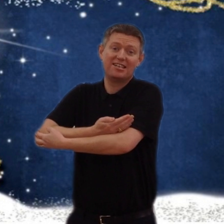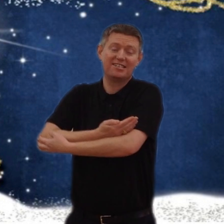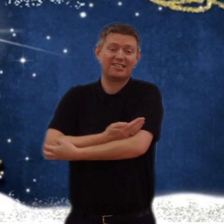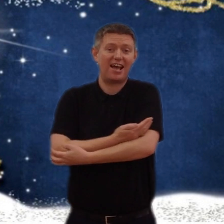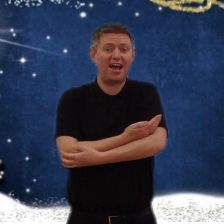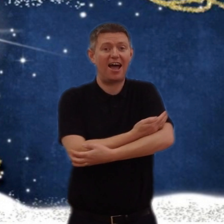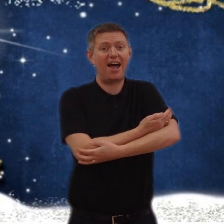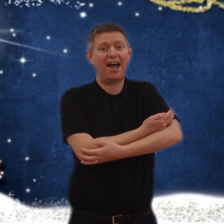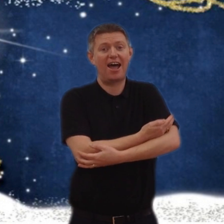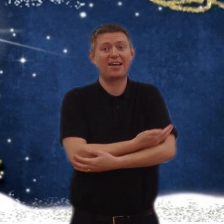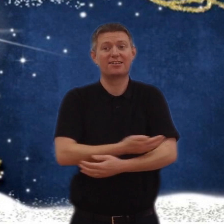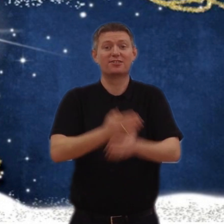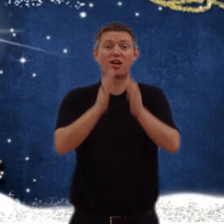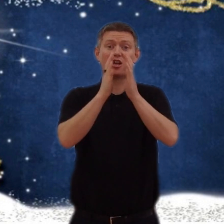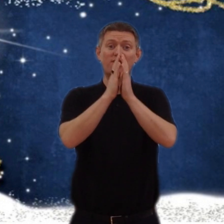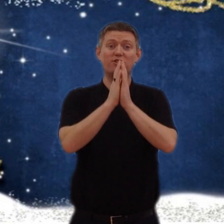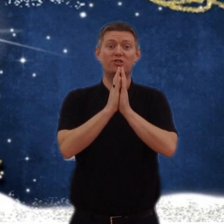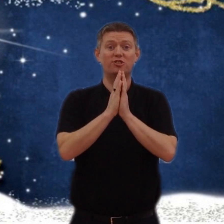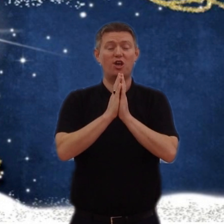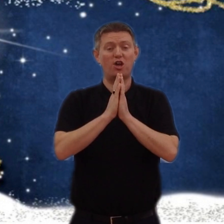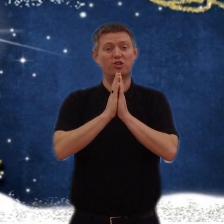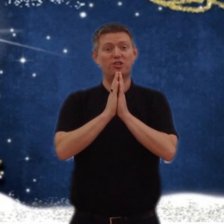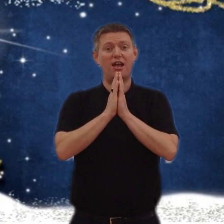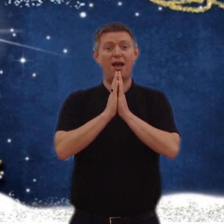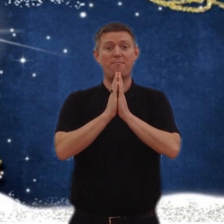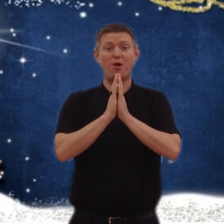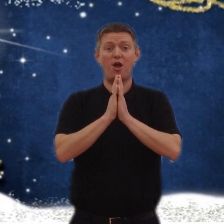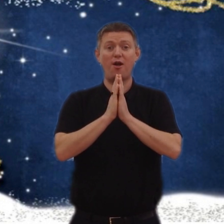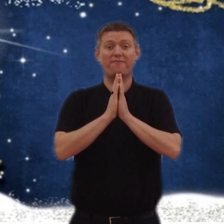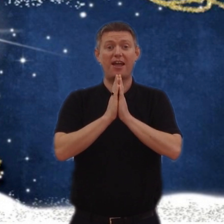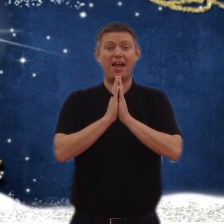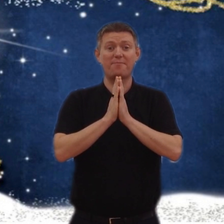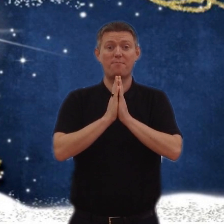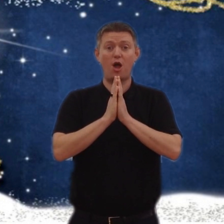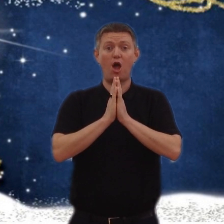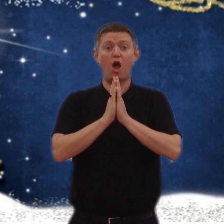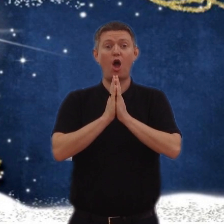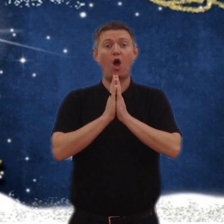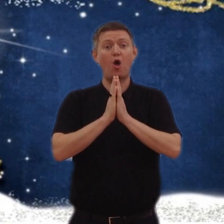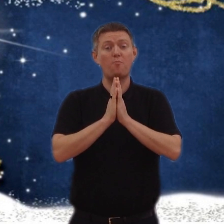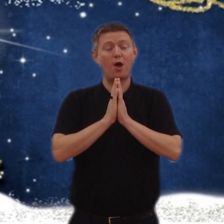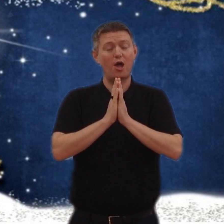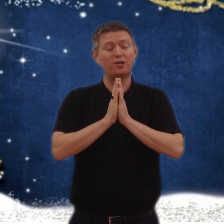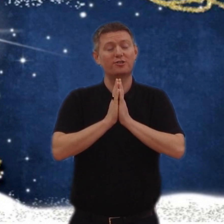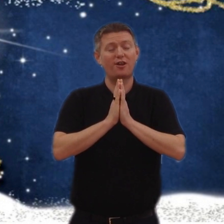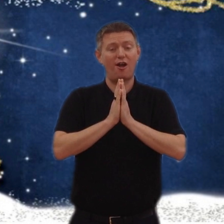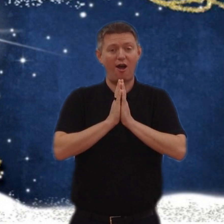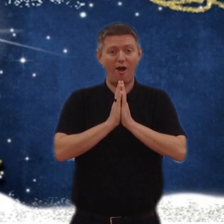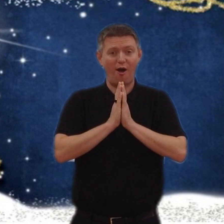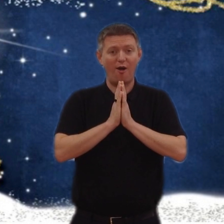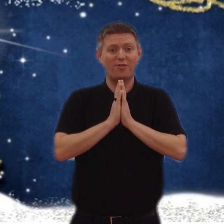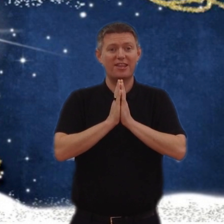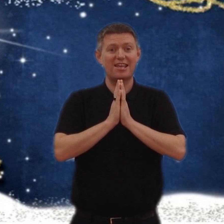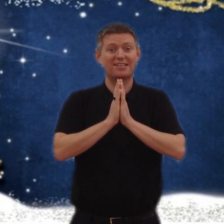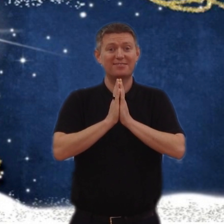sight Such a perfect moment on this